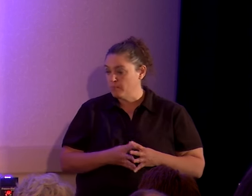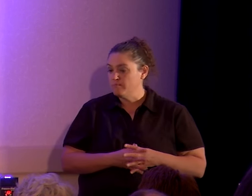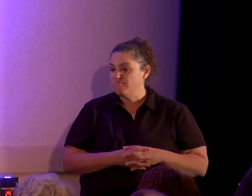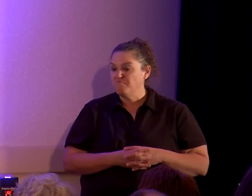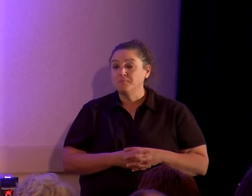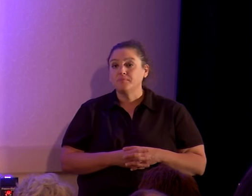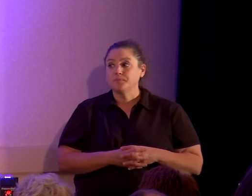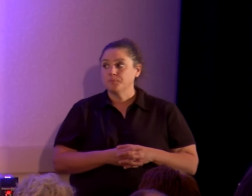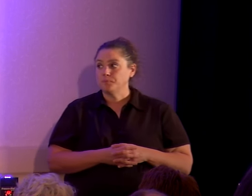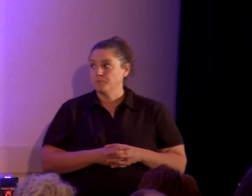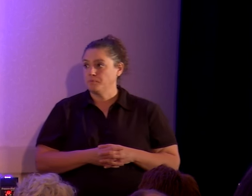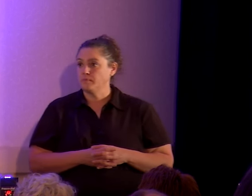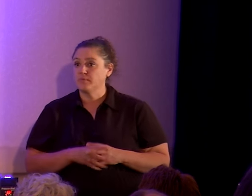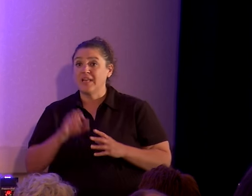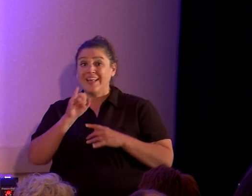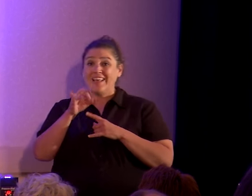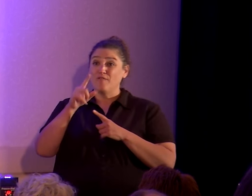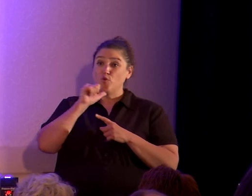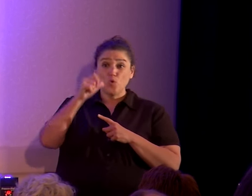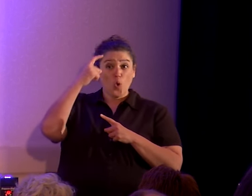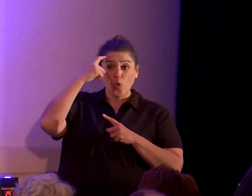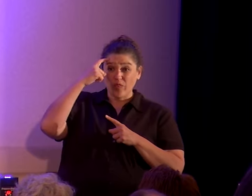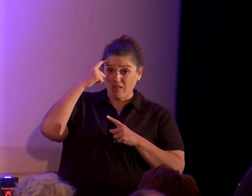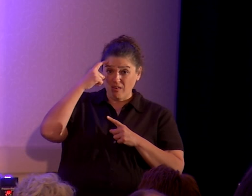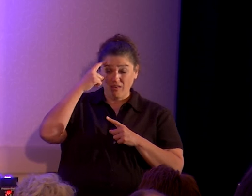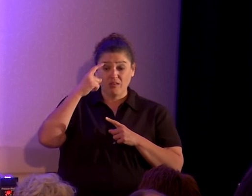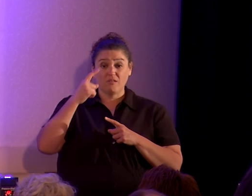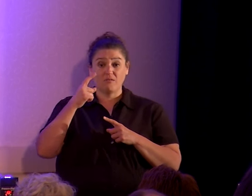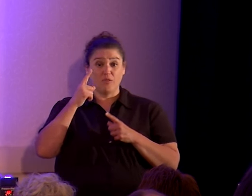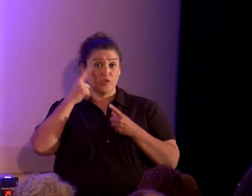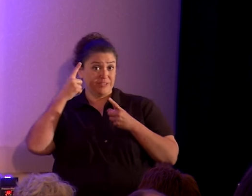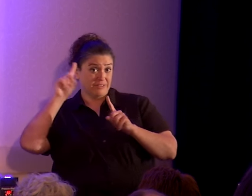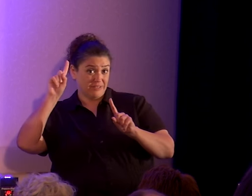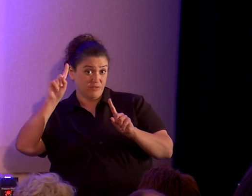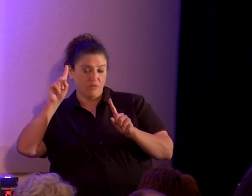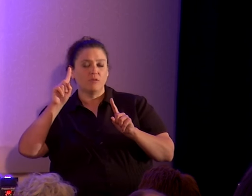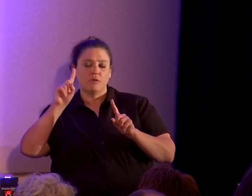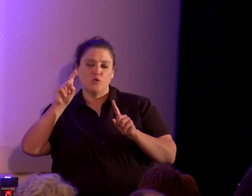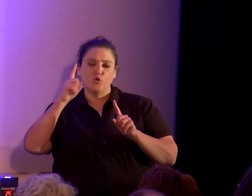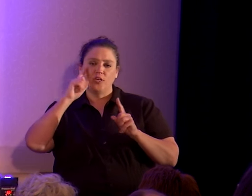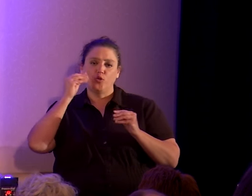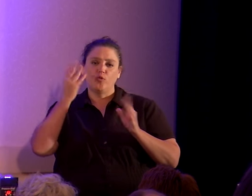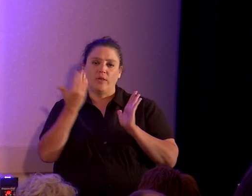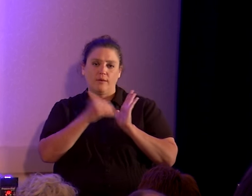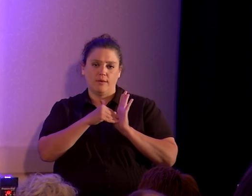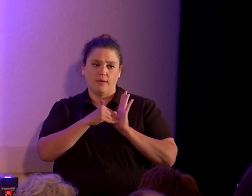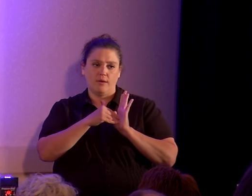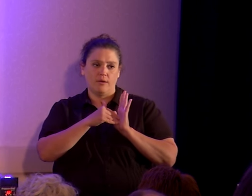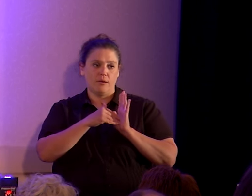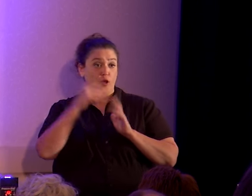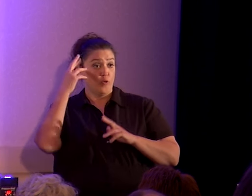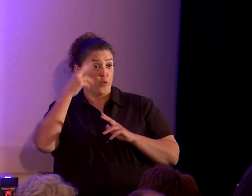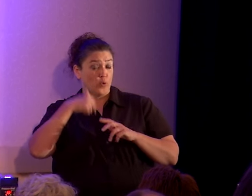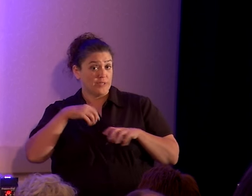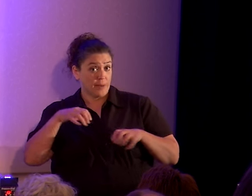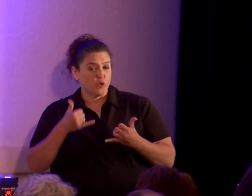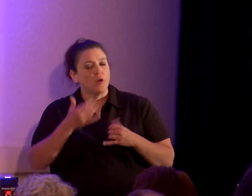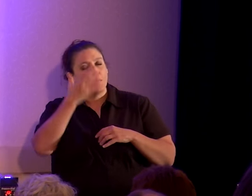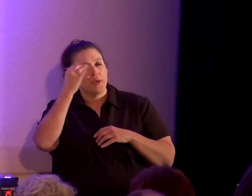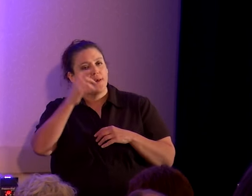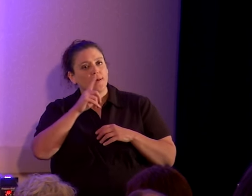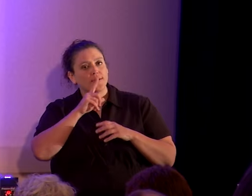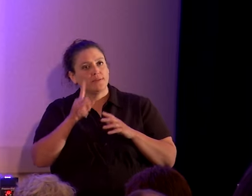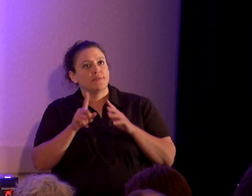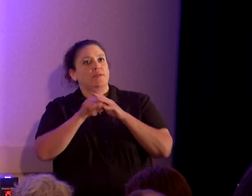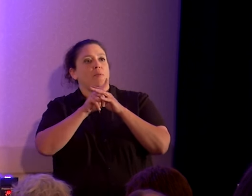If you don't think that debates work, think again. And the only reason I'm doing this is because this has come up and because this is the